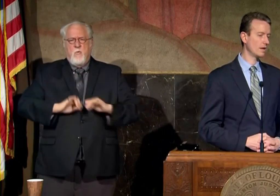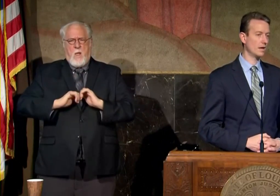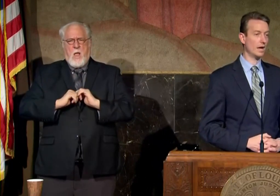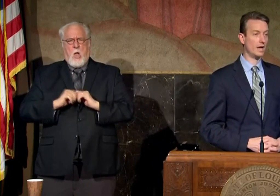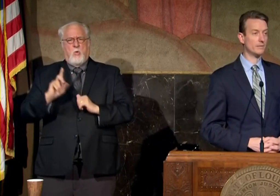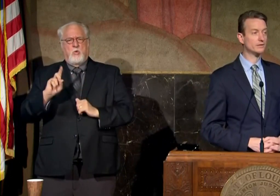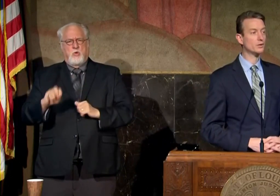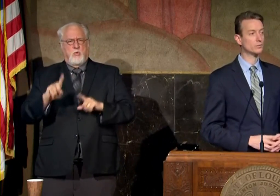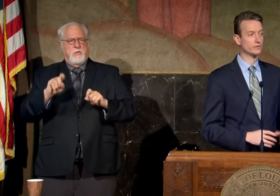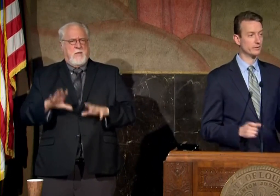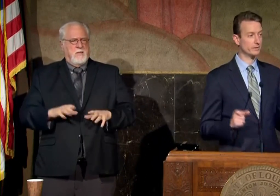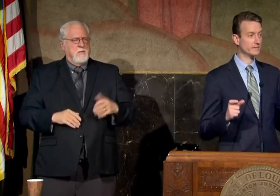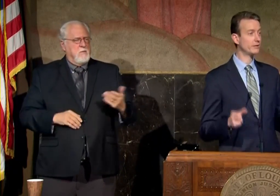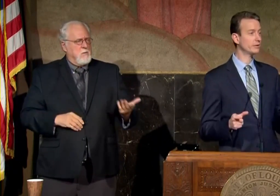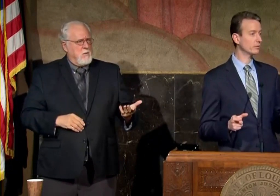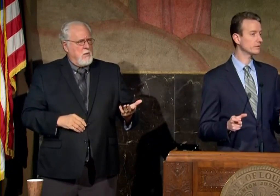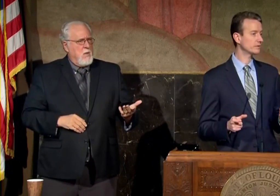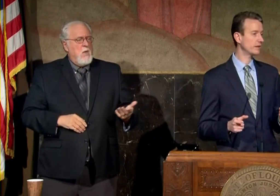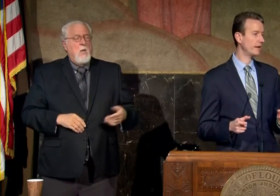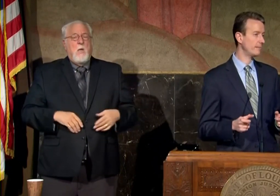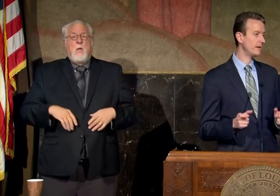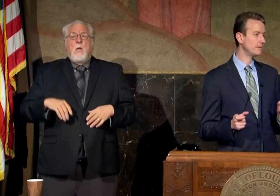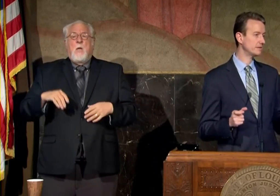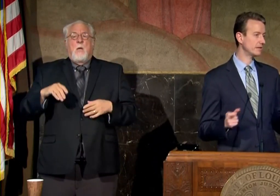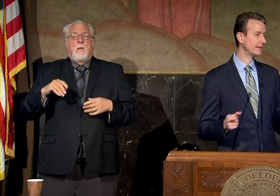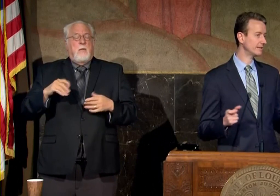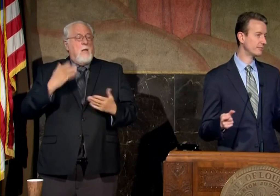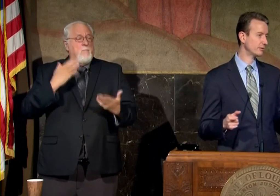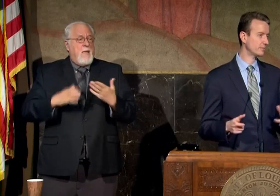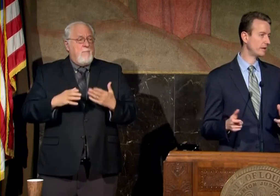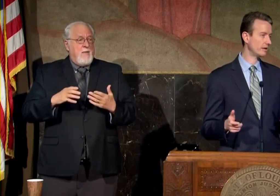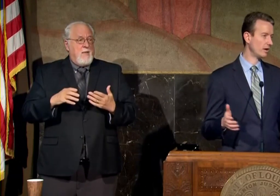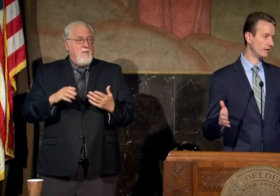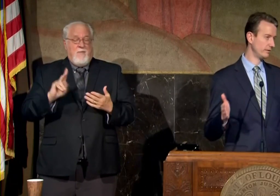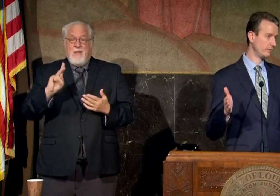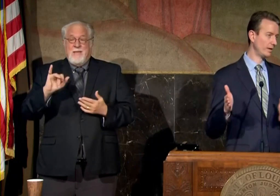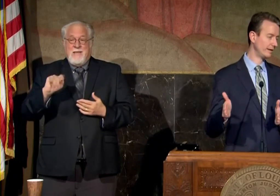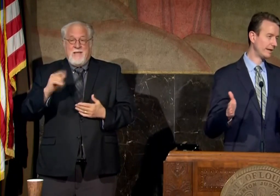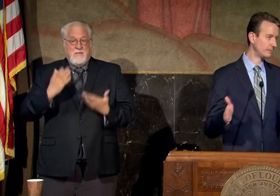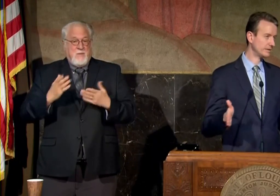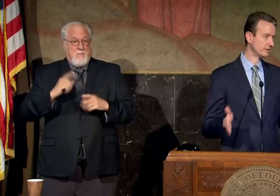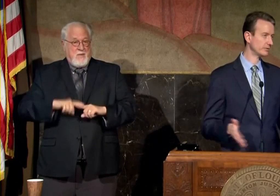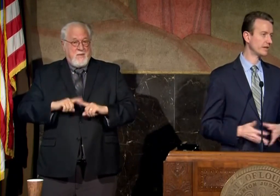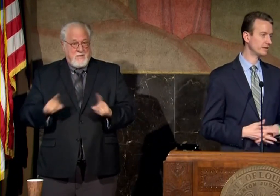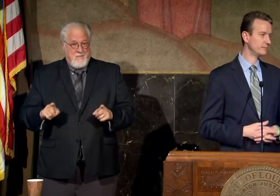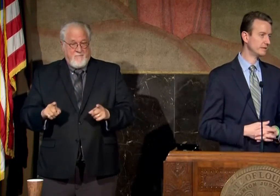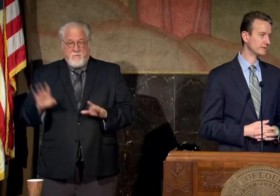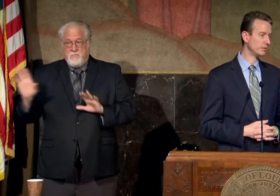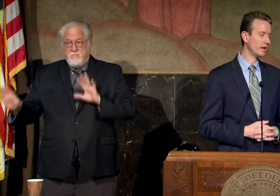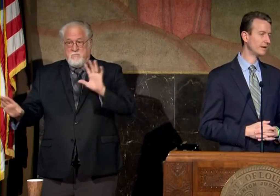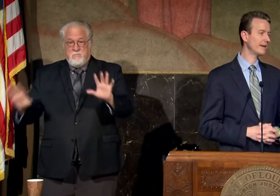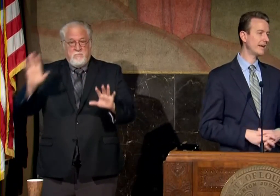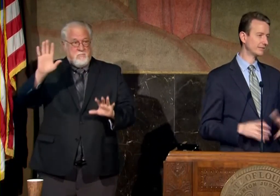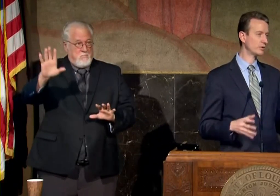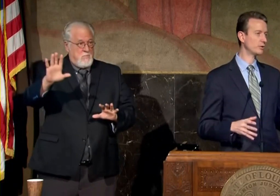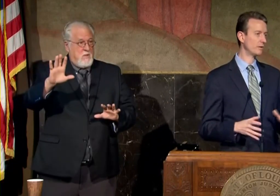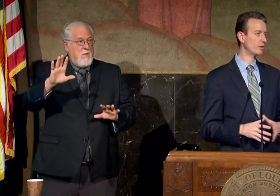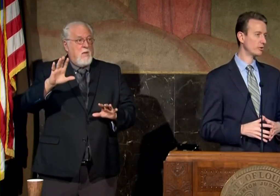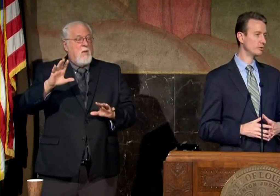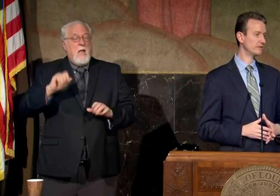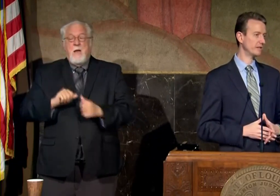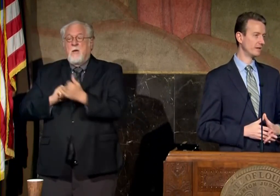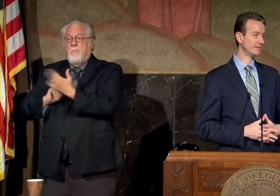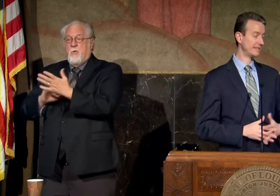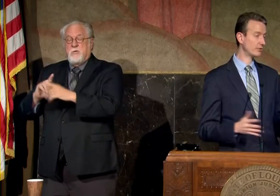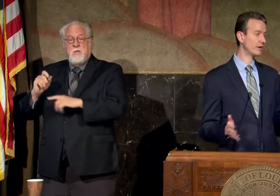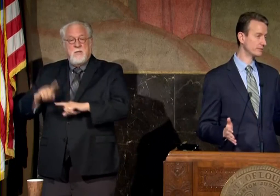so the materials uh may be slightly different different depending on the way that that particular site is being supplied i'll tell you that we